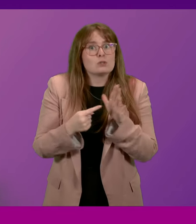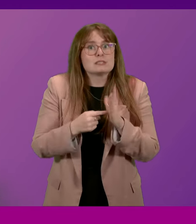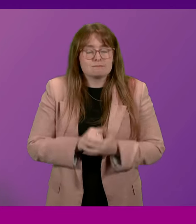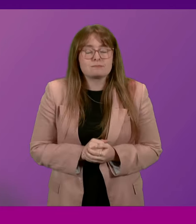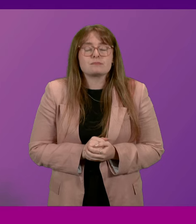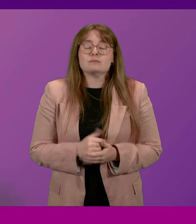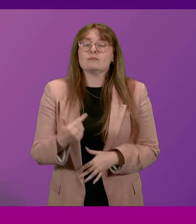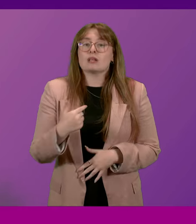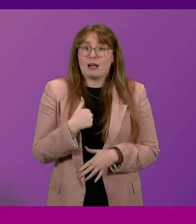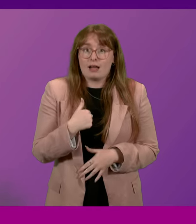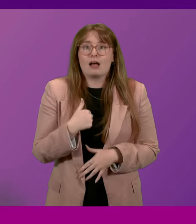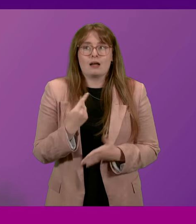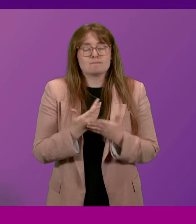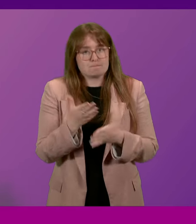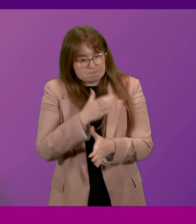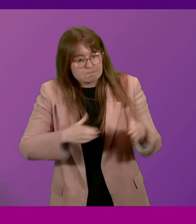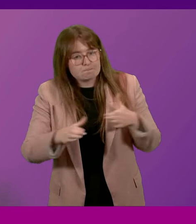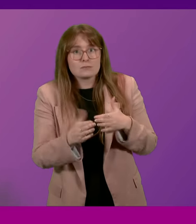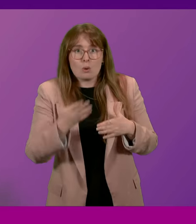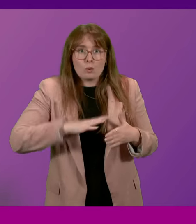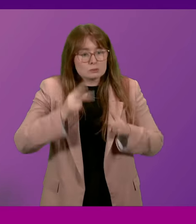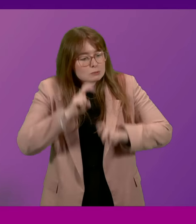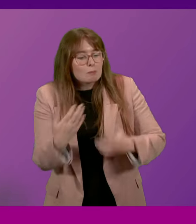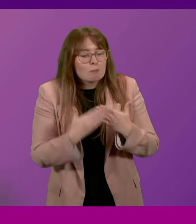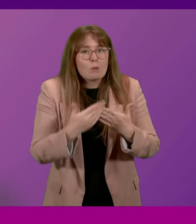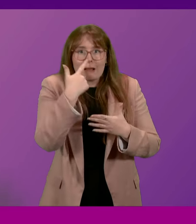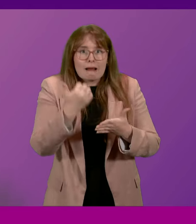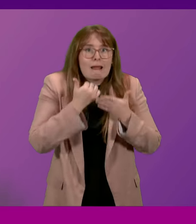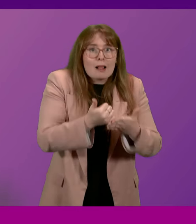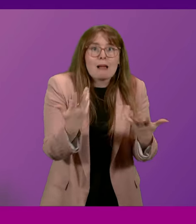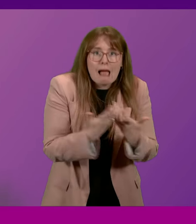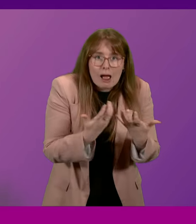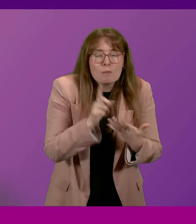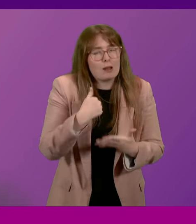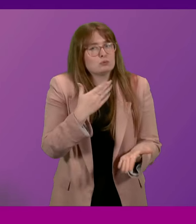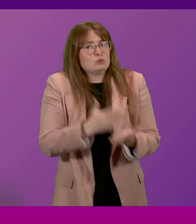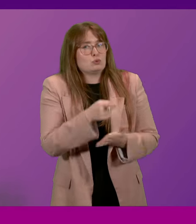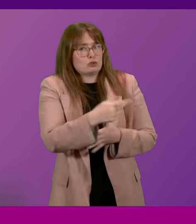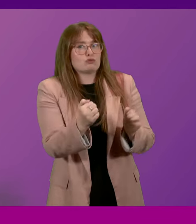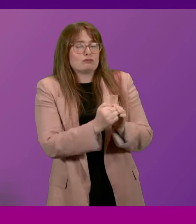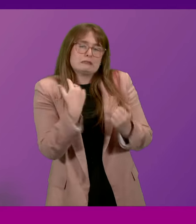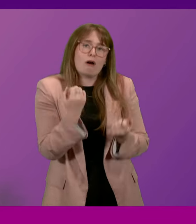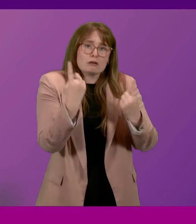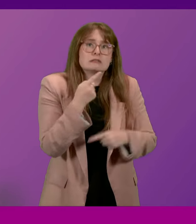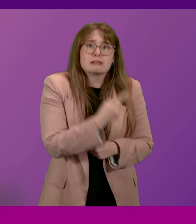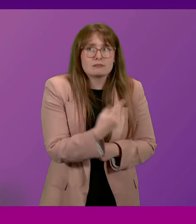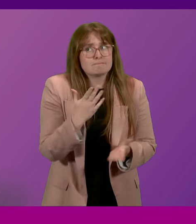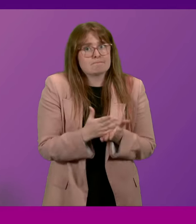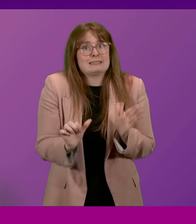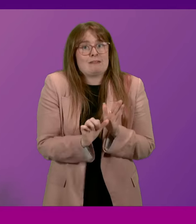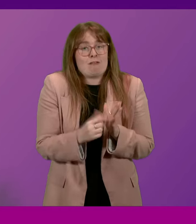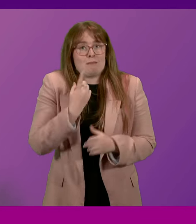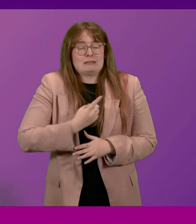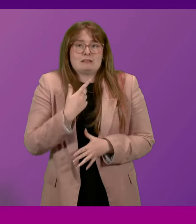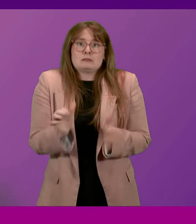So I'm sympathetic to exploring what more we can do to help individuals but I'm sure Mr. Pwittle will understand the difficulty I